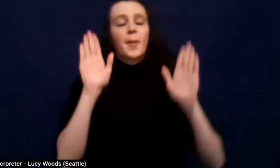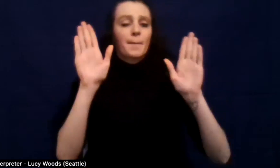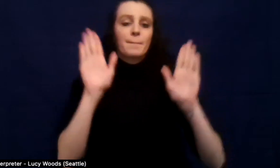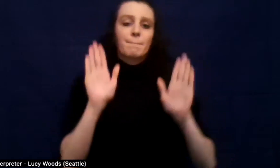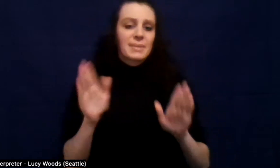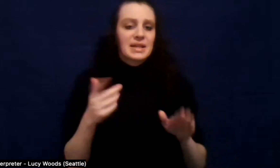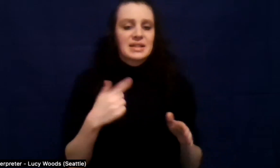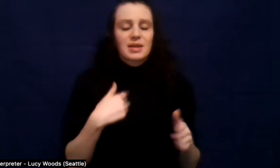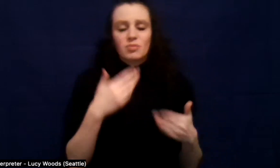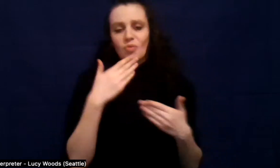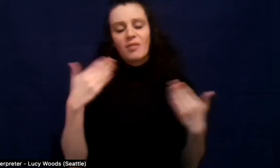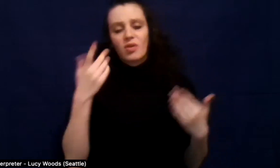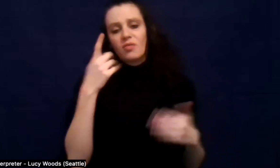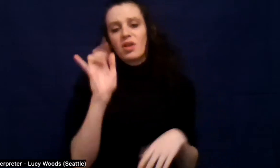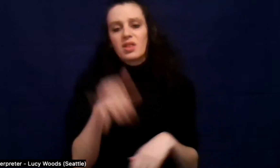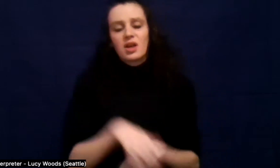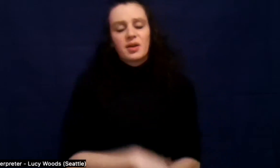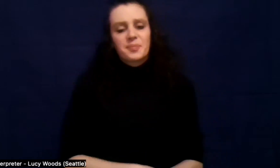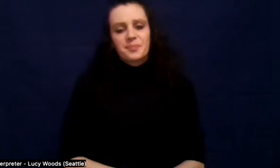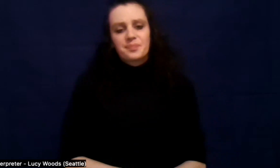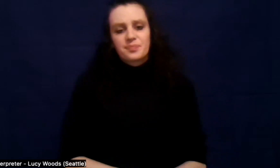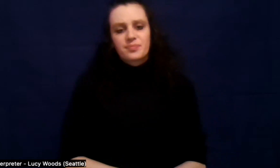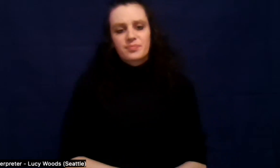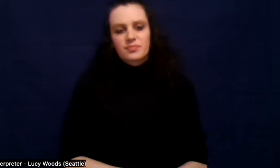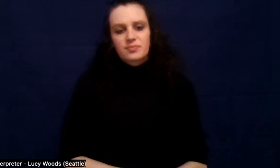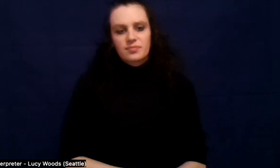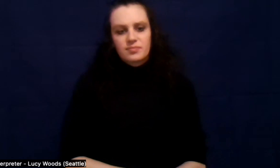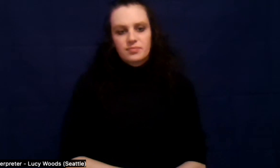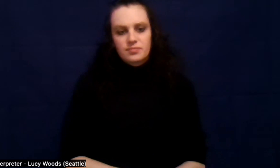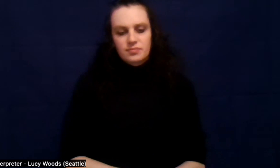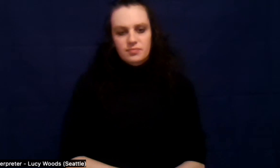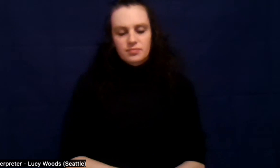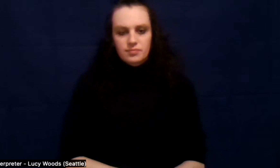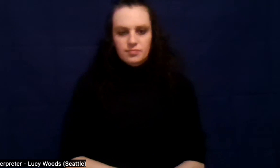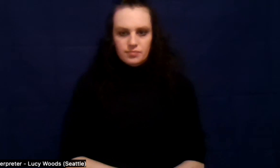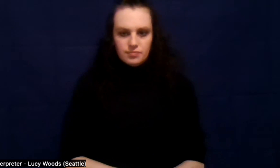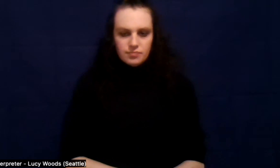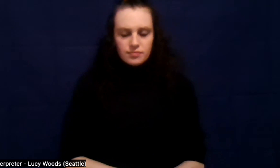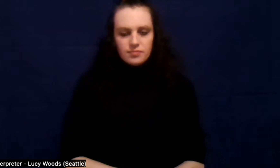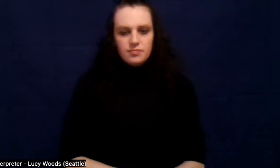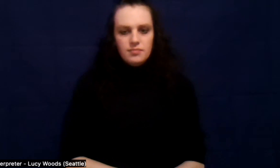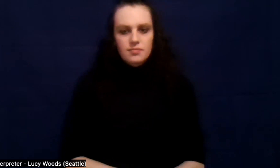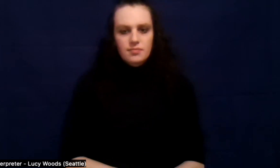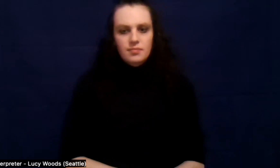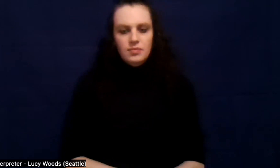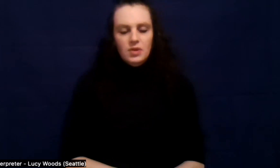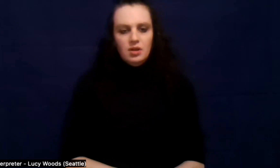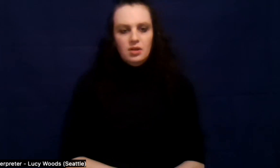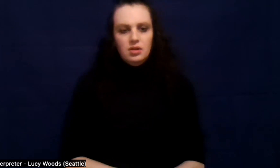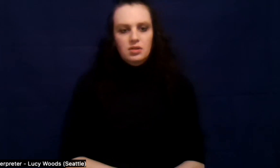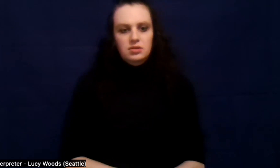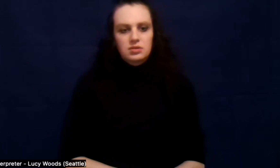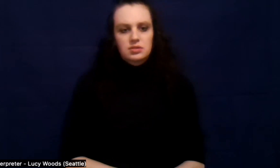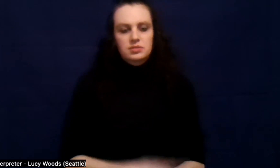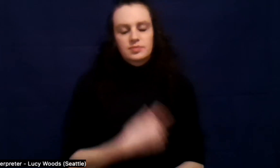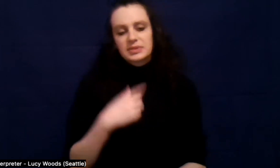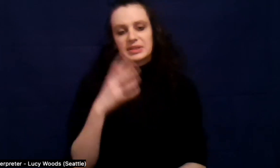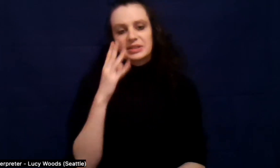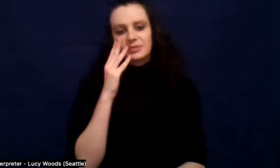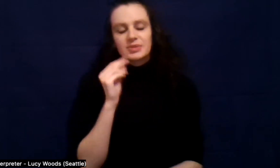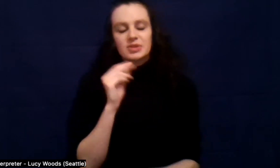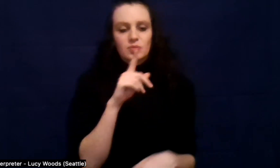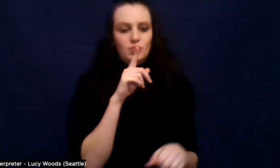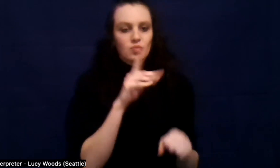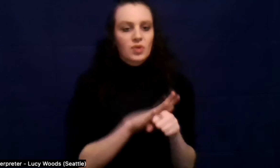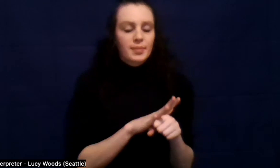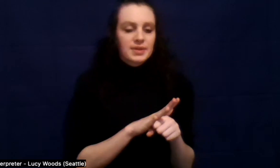super grateful for. Um, and I've gotten to experience the promises that they read at the beginning of this